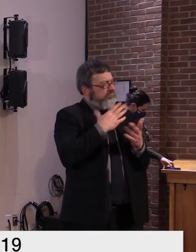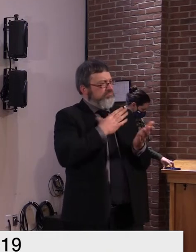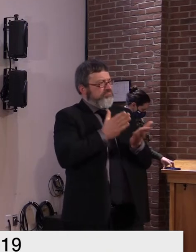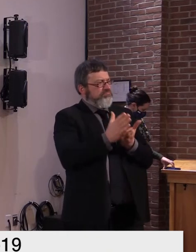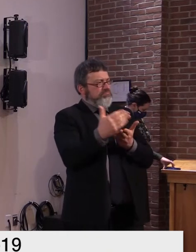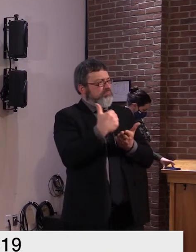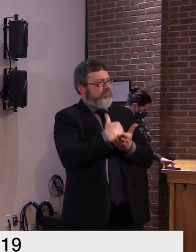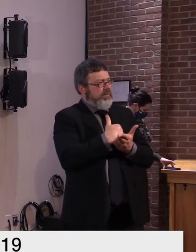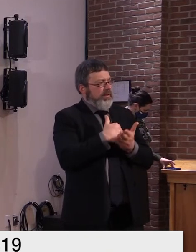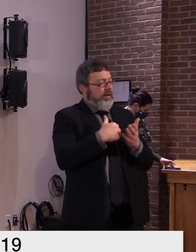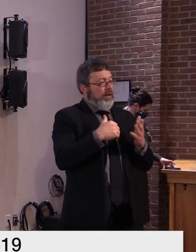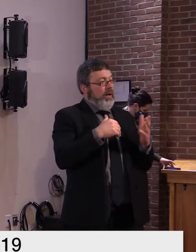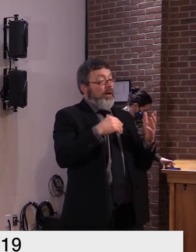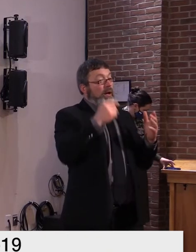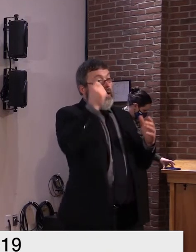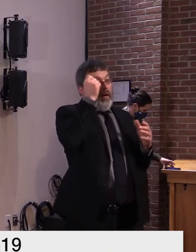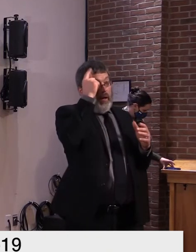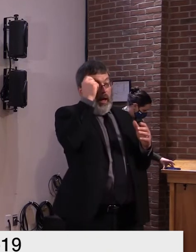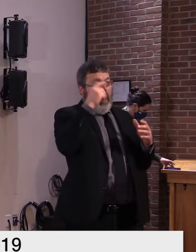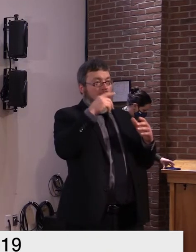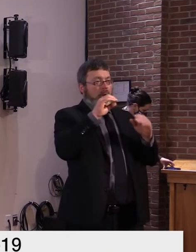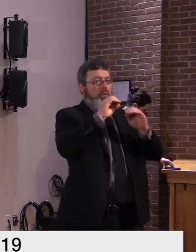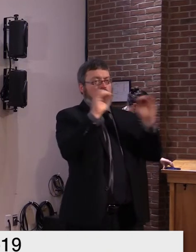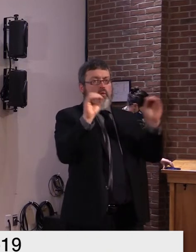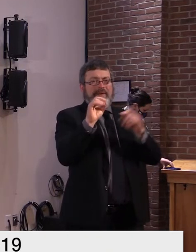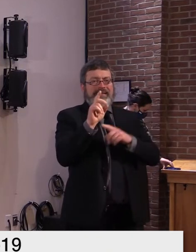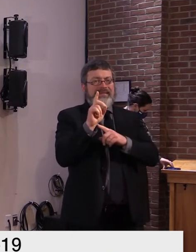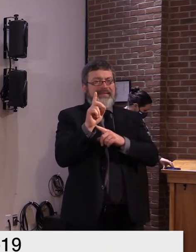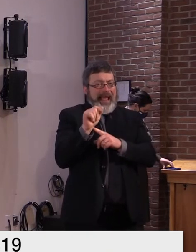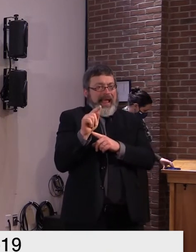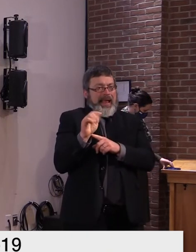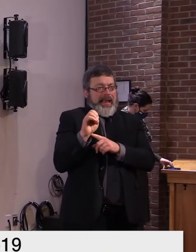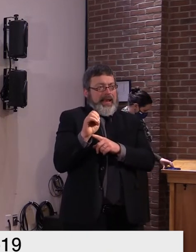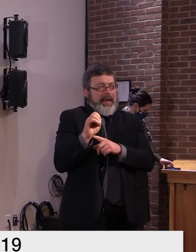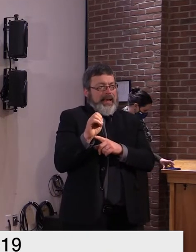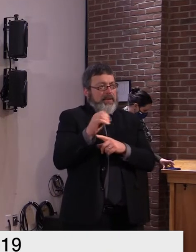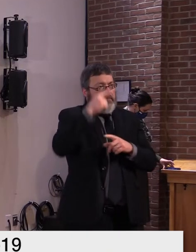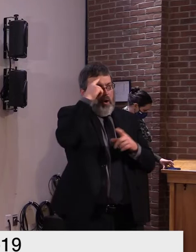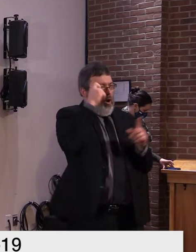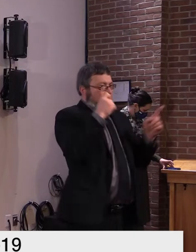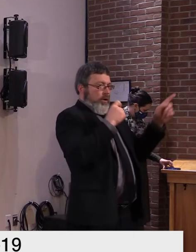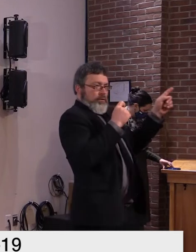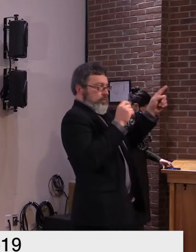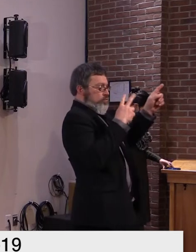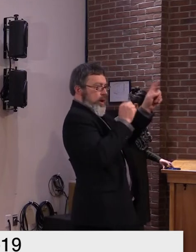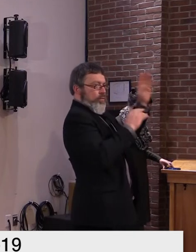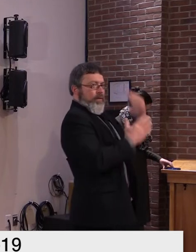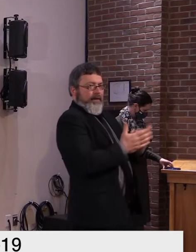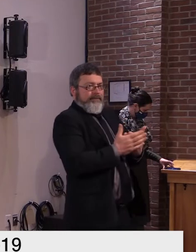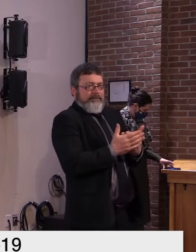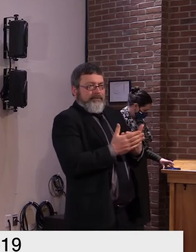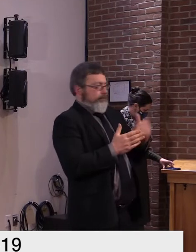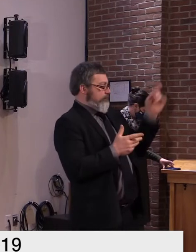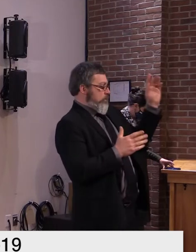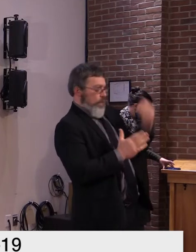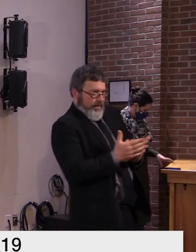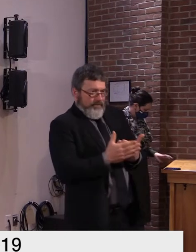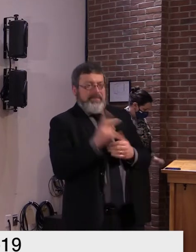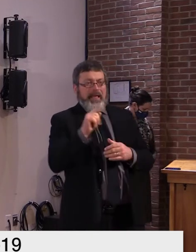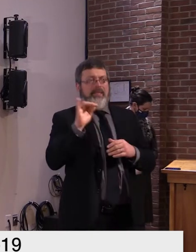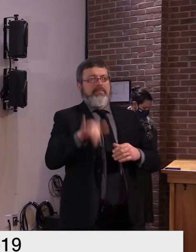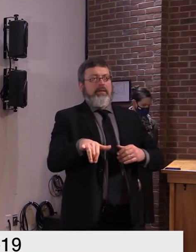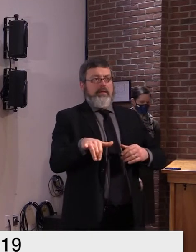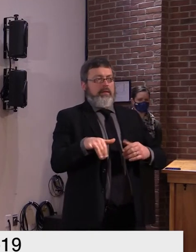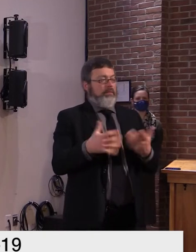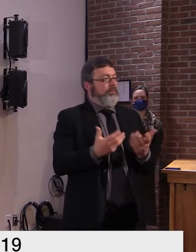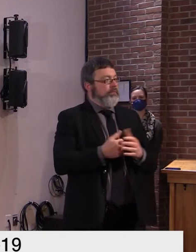partners and other steps that will all go into that communication specific planning process yeah i did